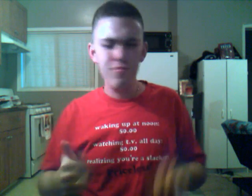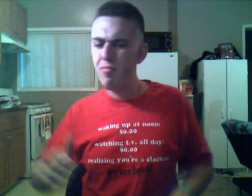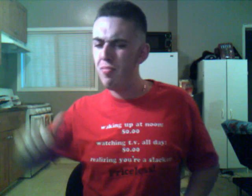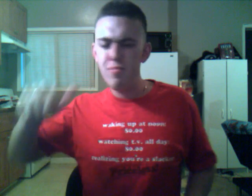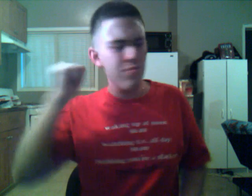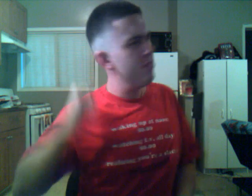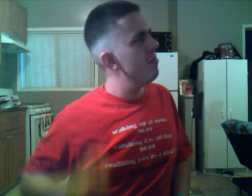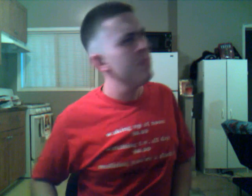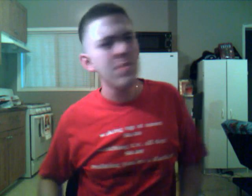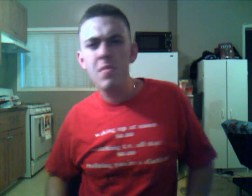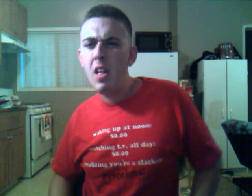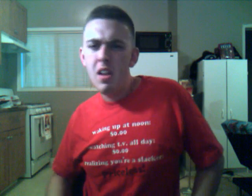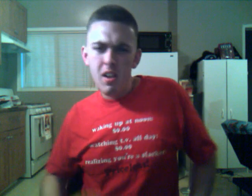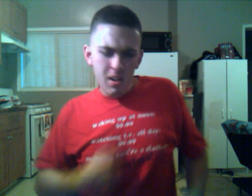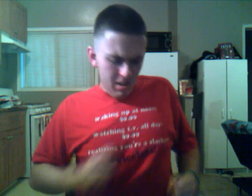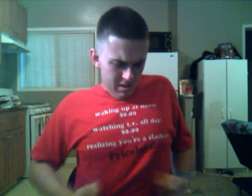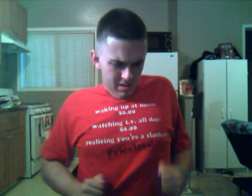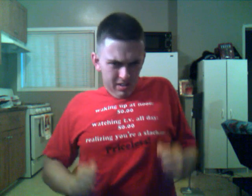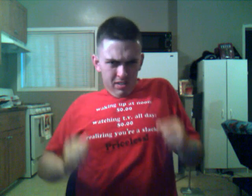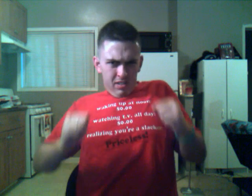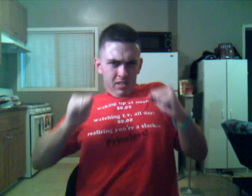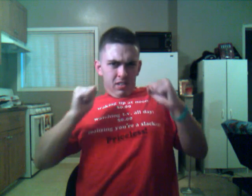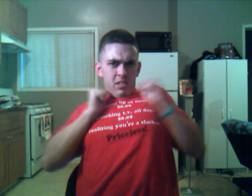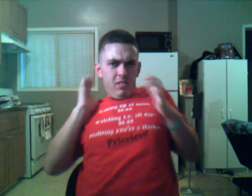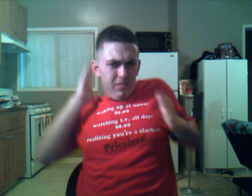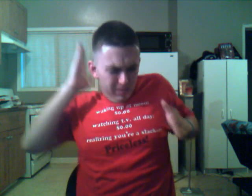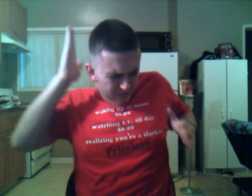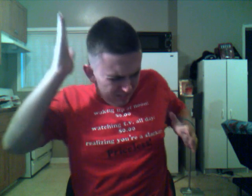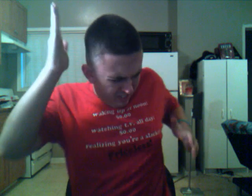will not die I will survive